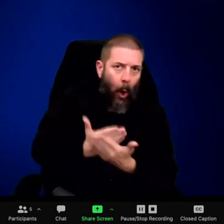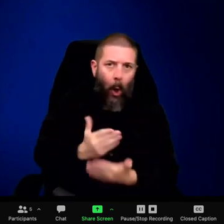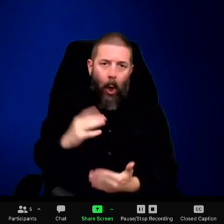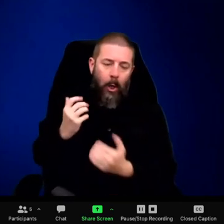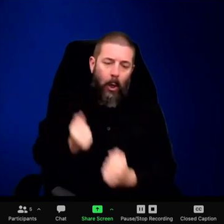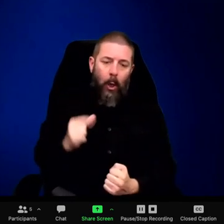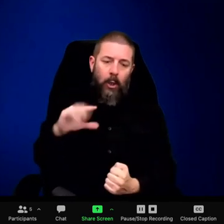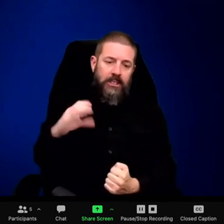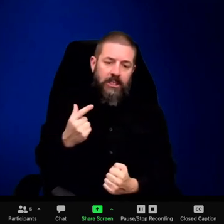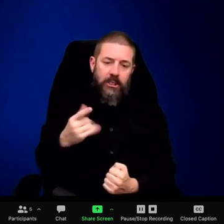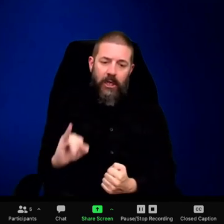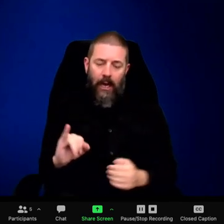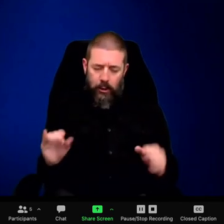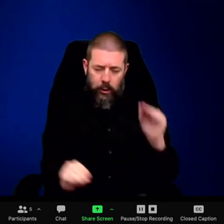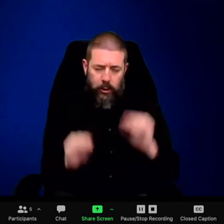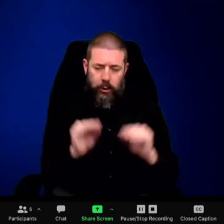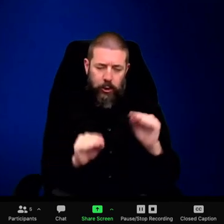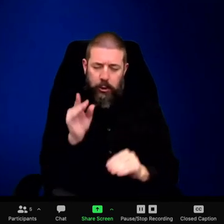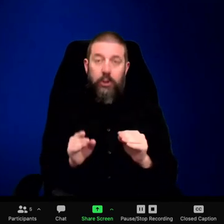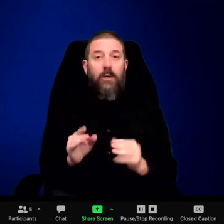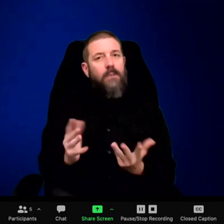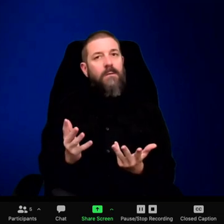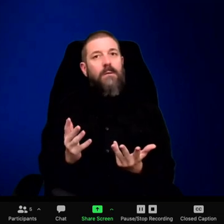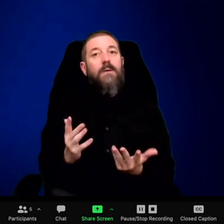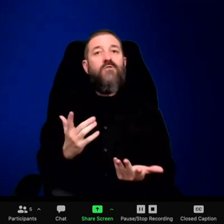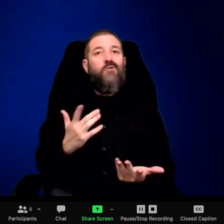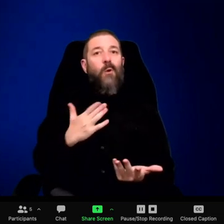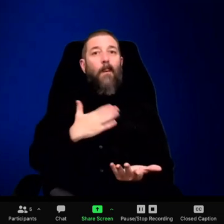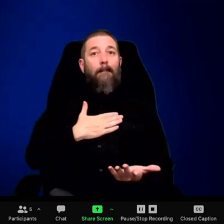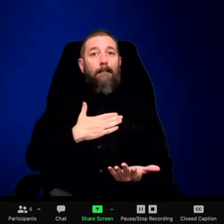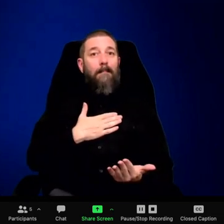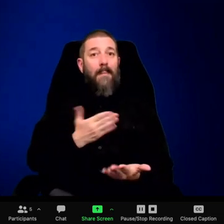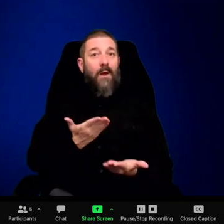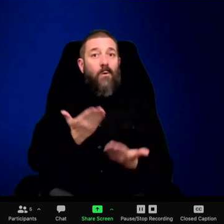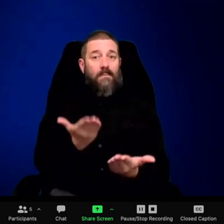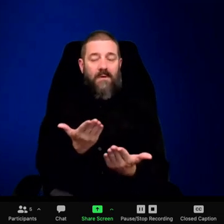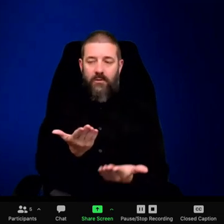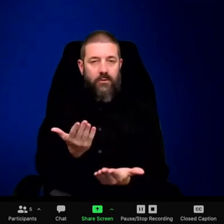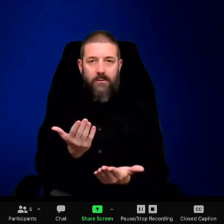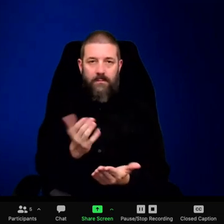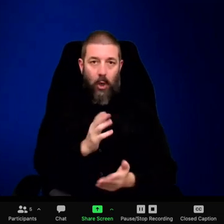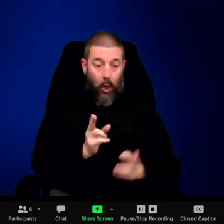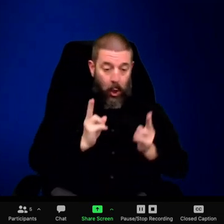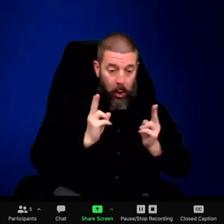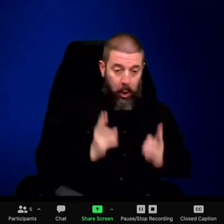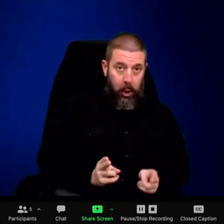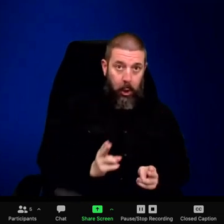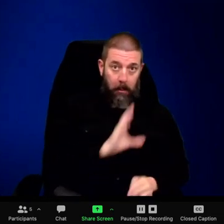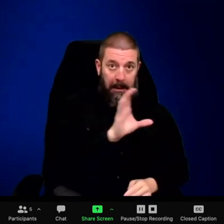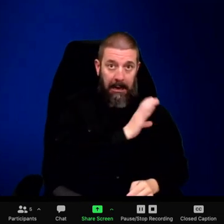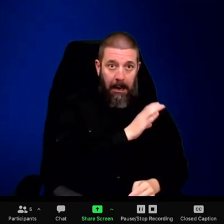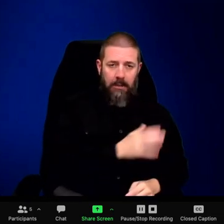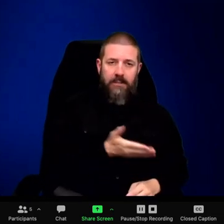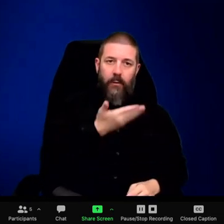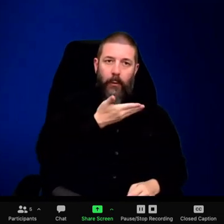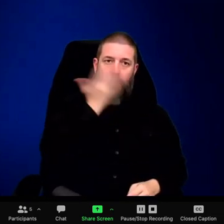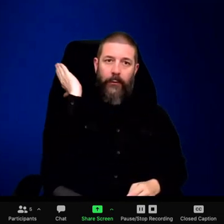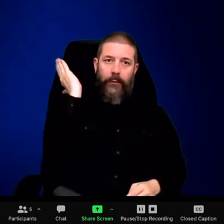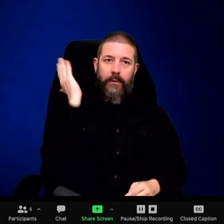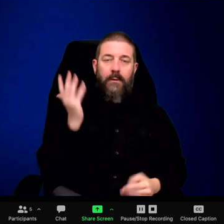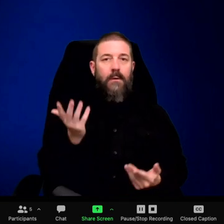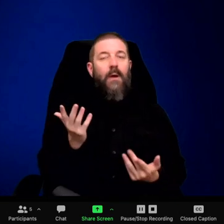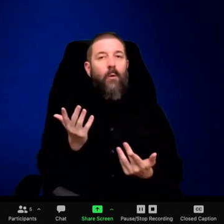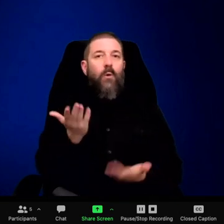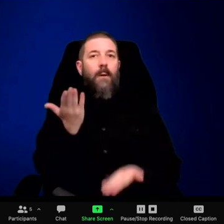see. Um, I watched the recent Disney version of the Call of the Wild with Harrison Ford. And that was very well done